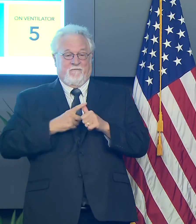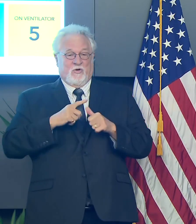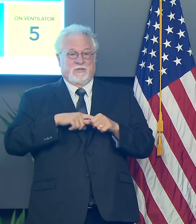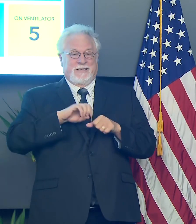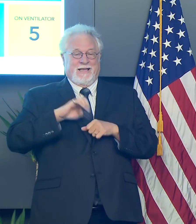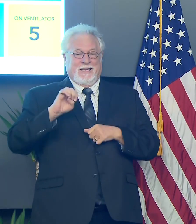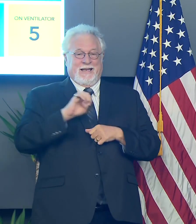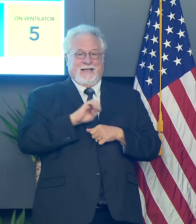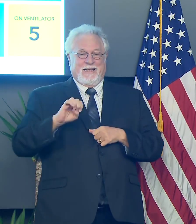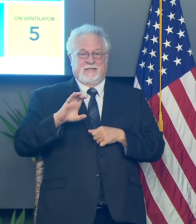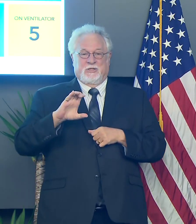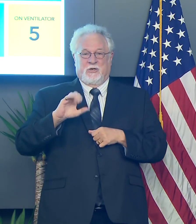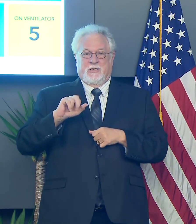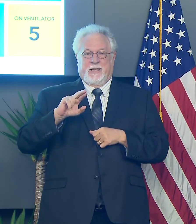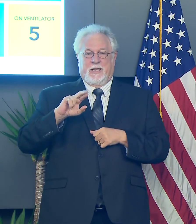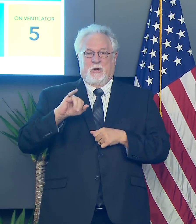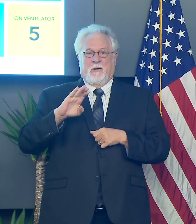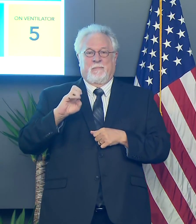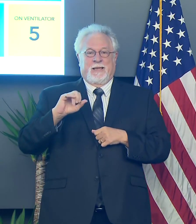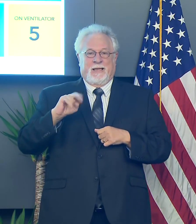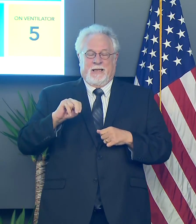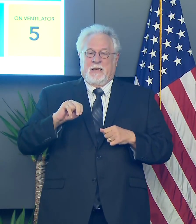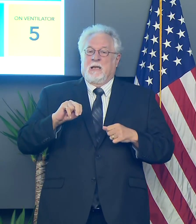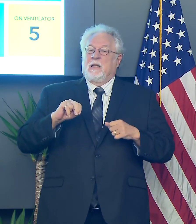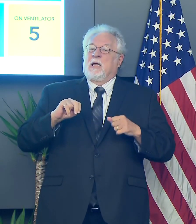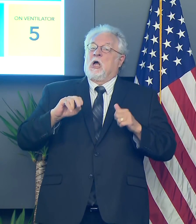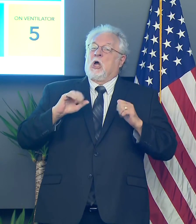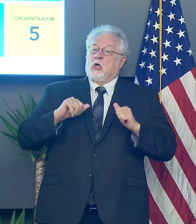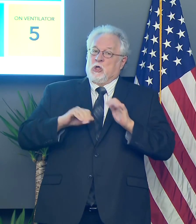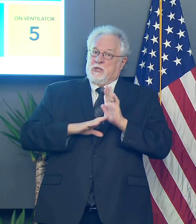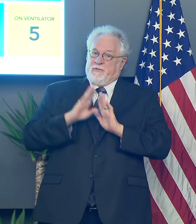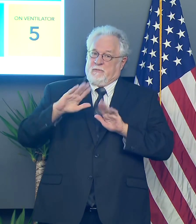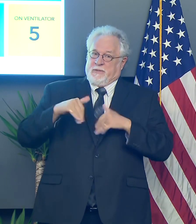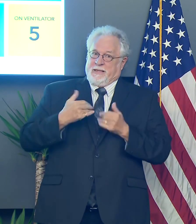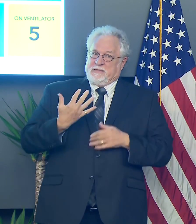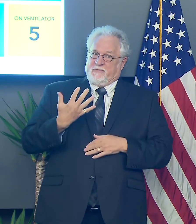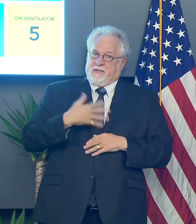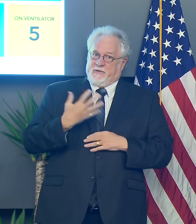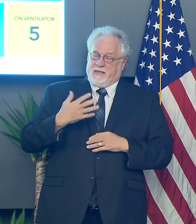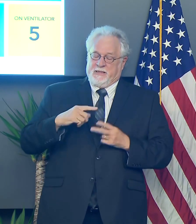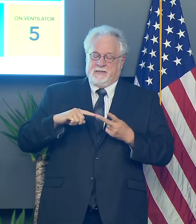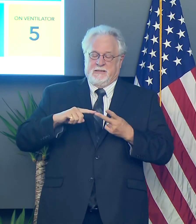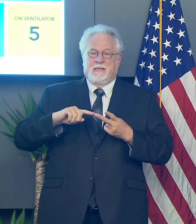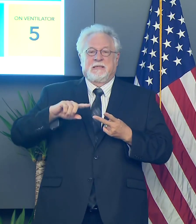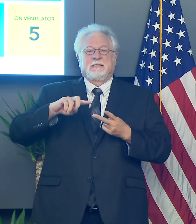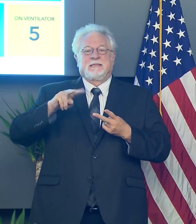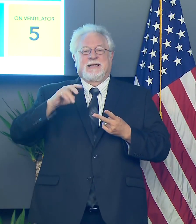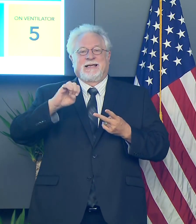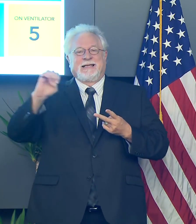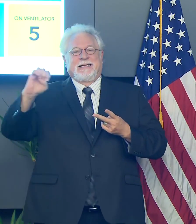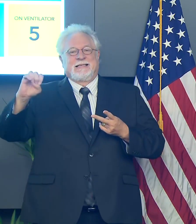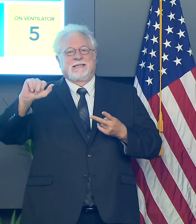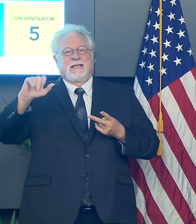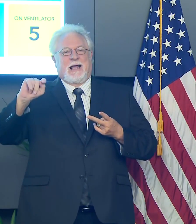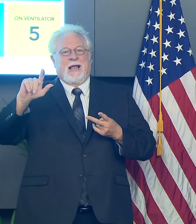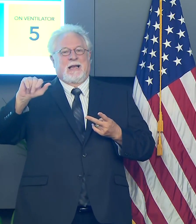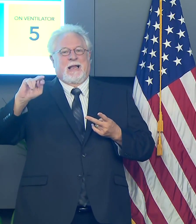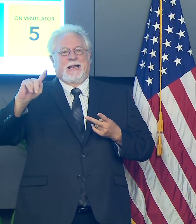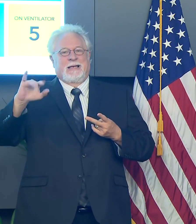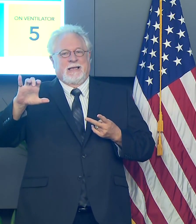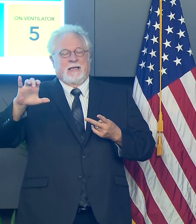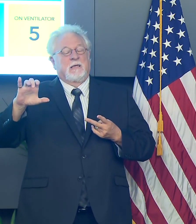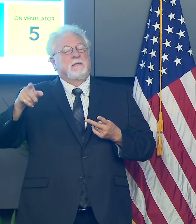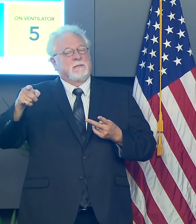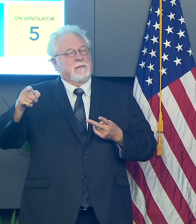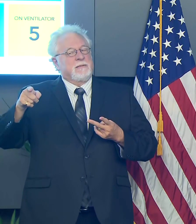uh, and has a medium possibility, probability of developing over the next five days. The second is further east in the Atlantic and has a high